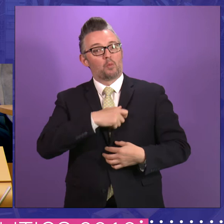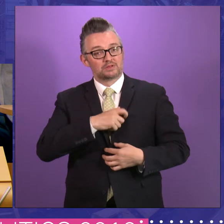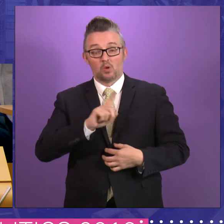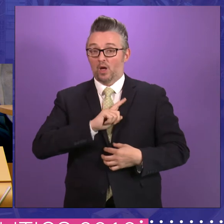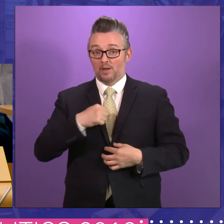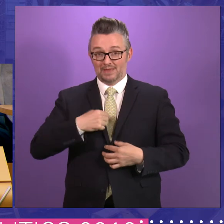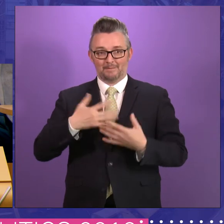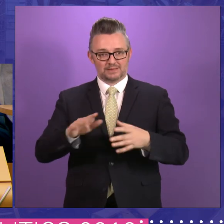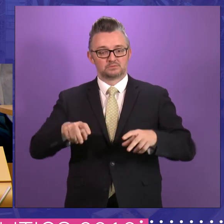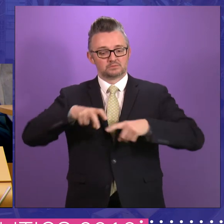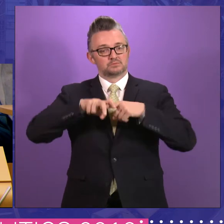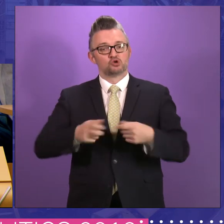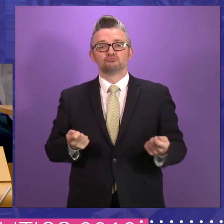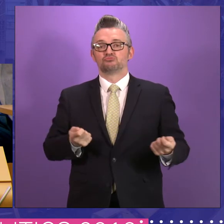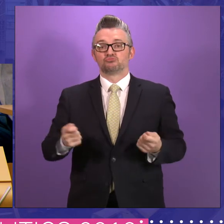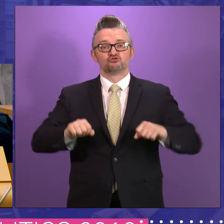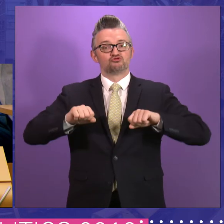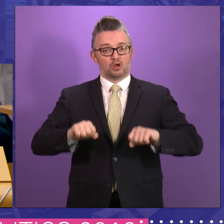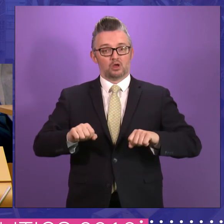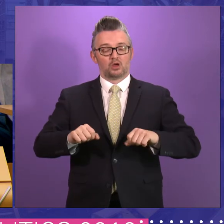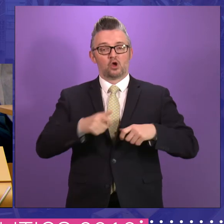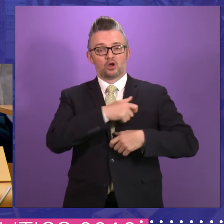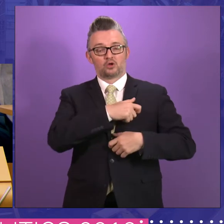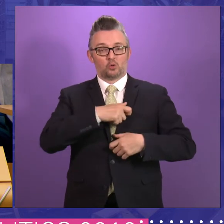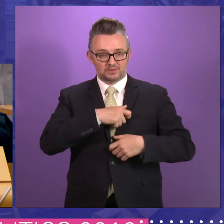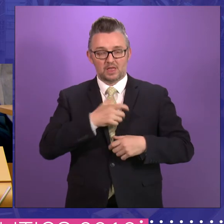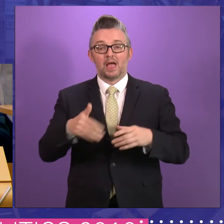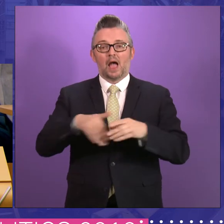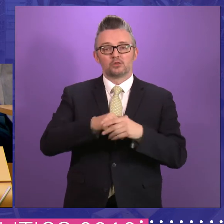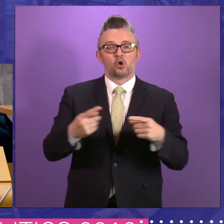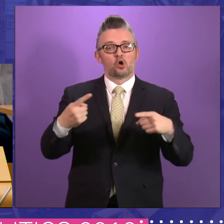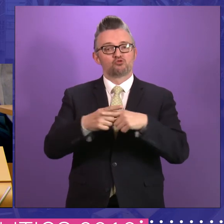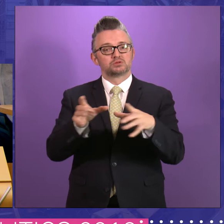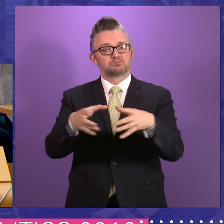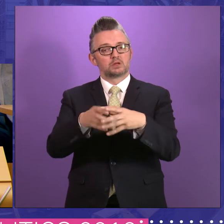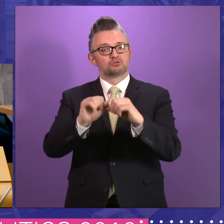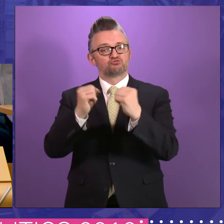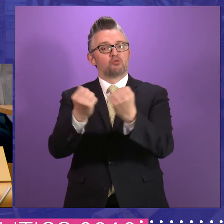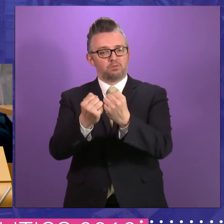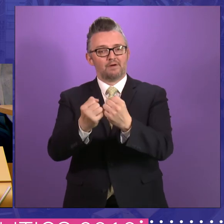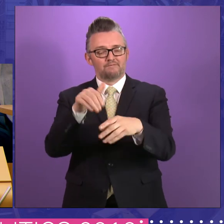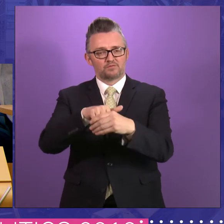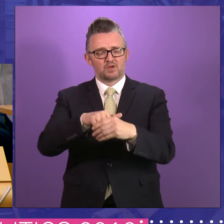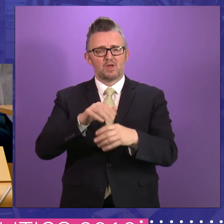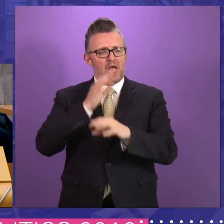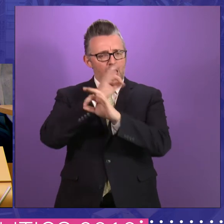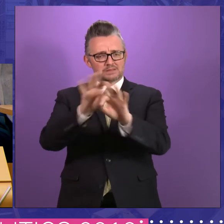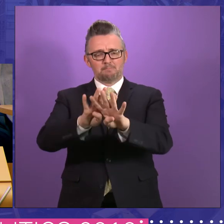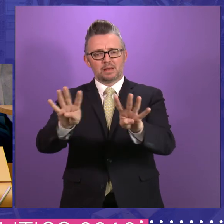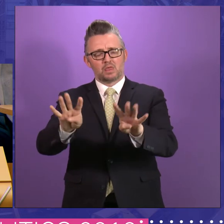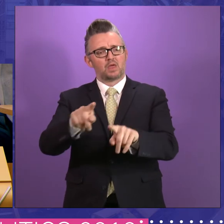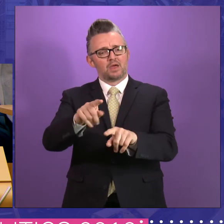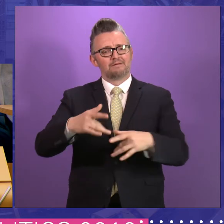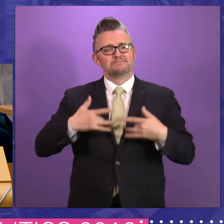of chairing a committee, but I also set up and chaired a cross-party group. And I'd be interested in the panel's reflections on the role